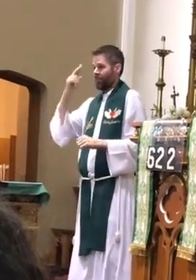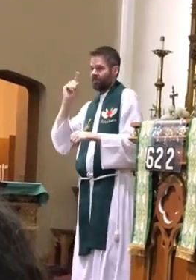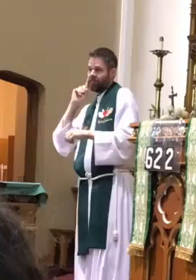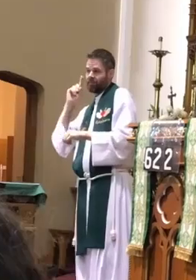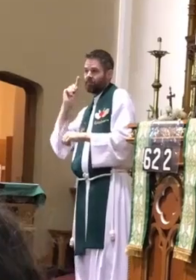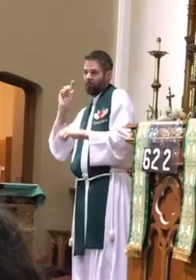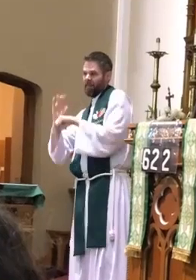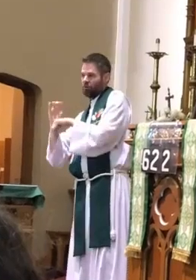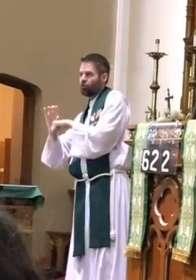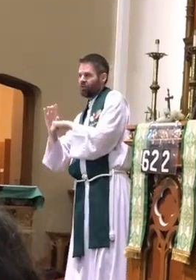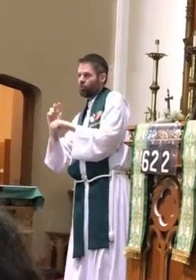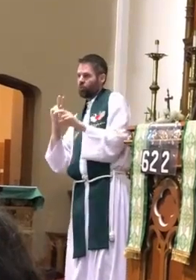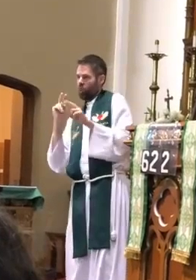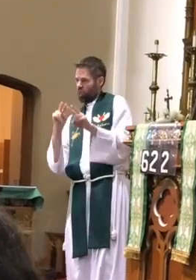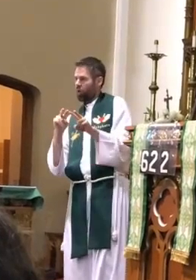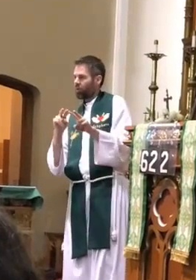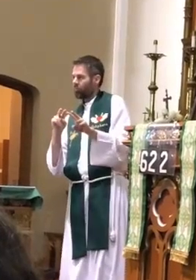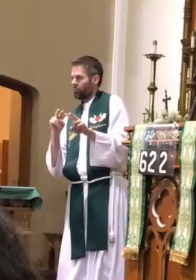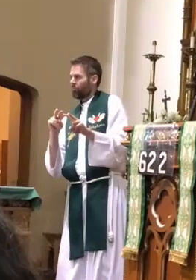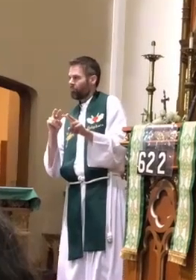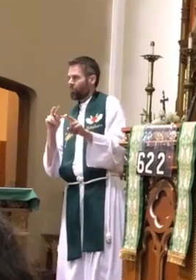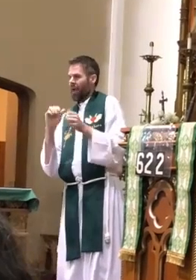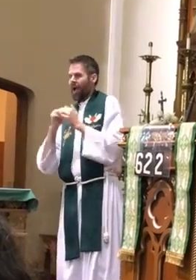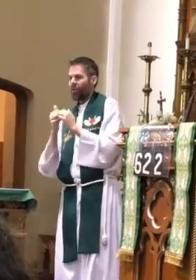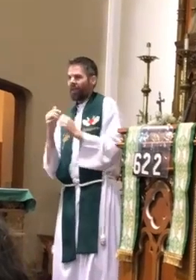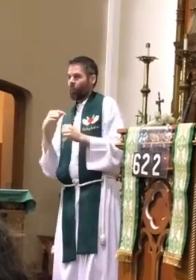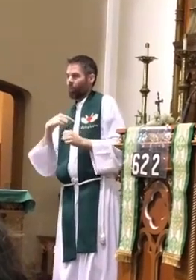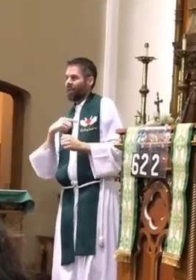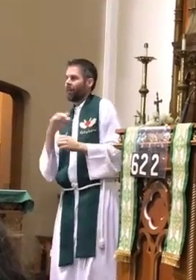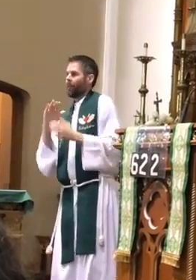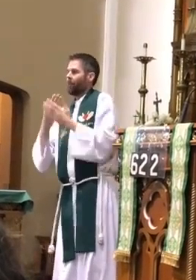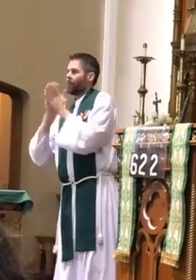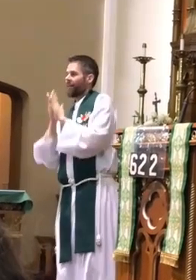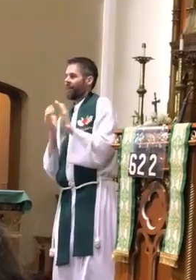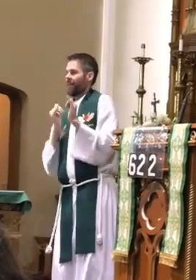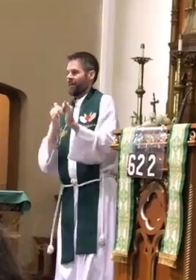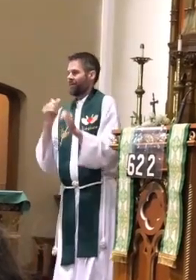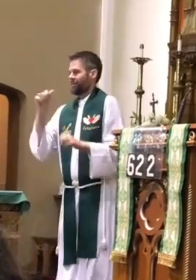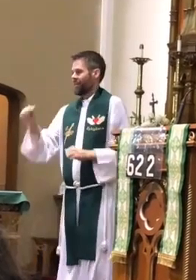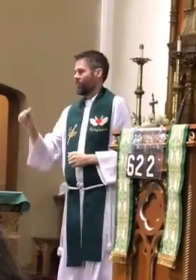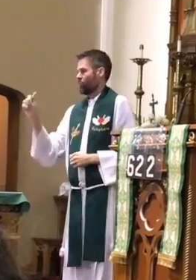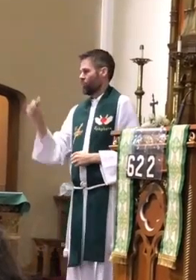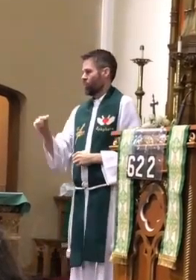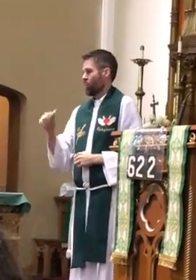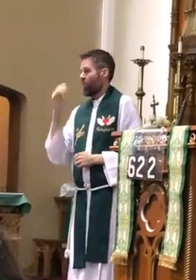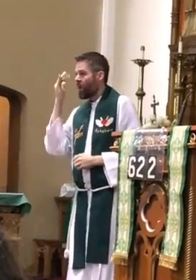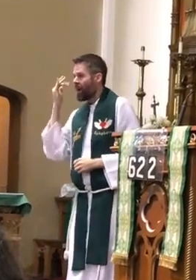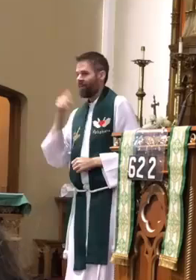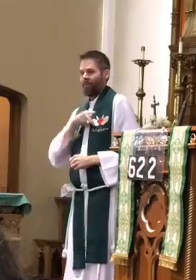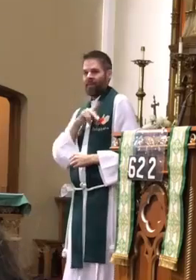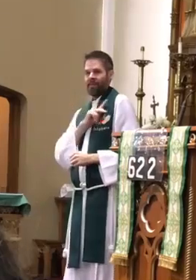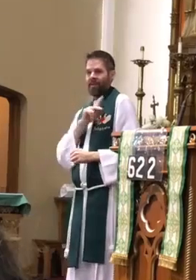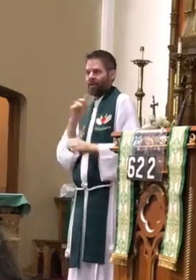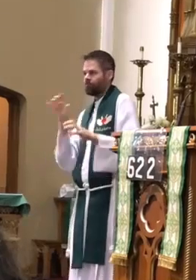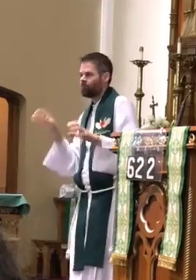for all Deaf parishes to learn how we can become like St.